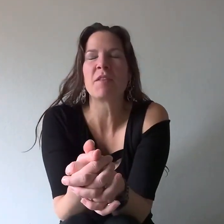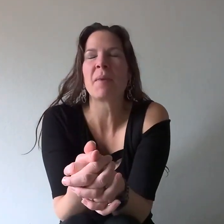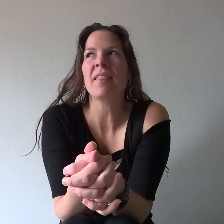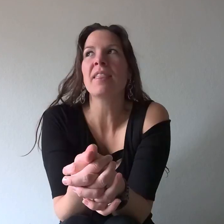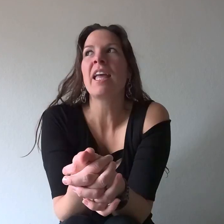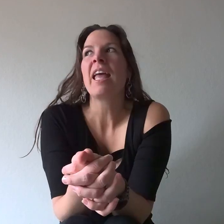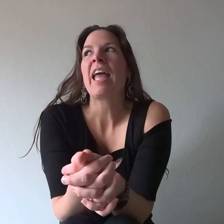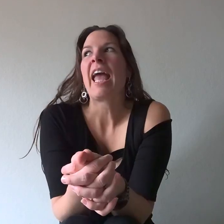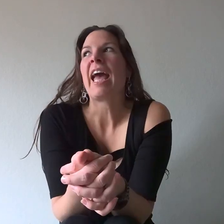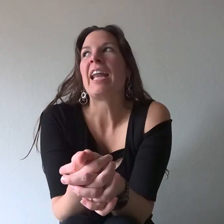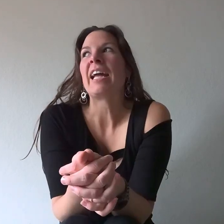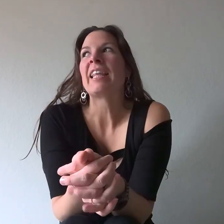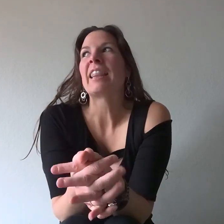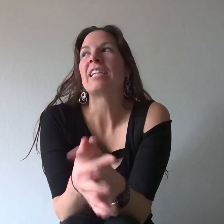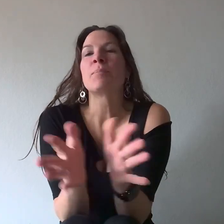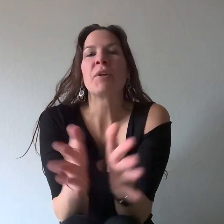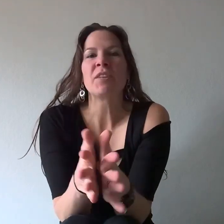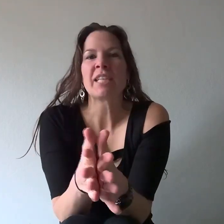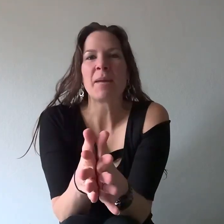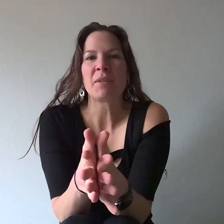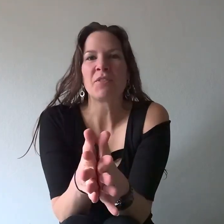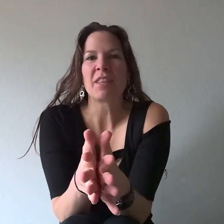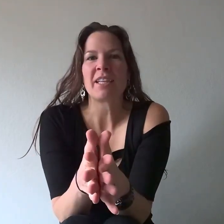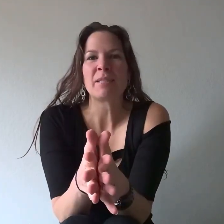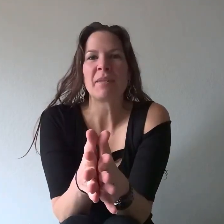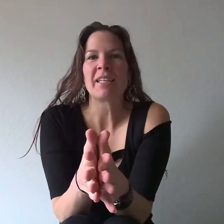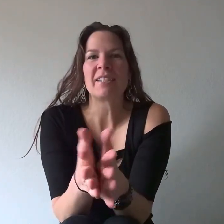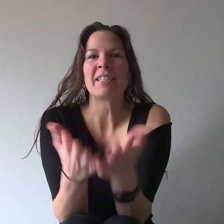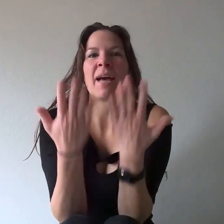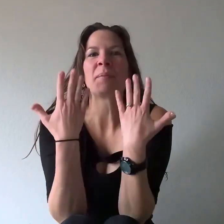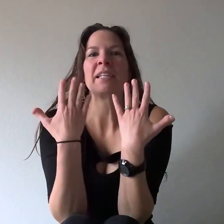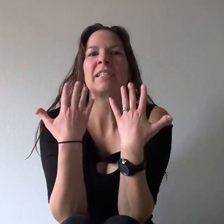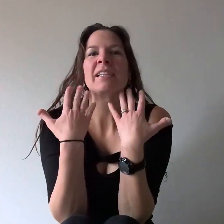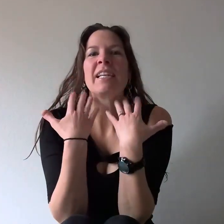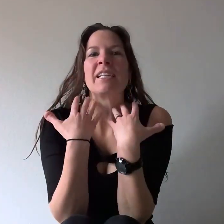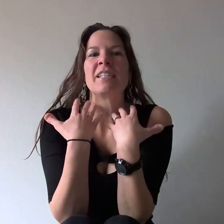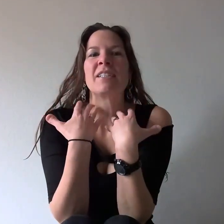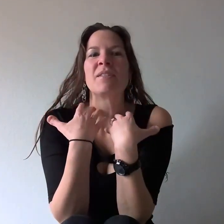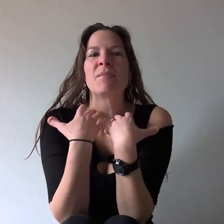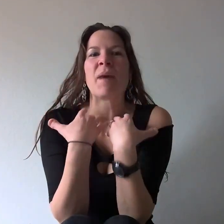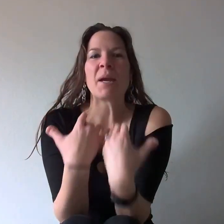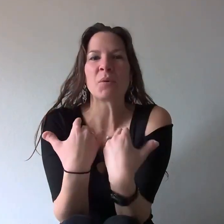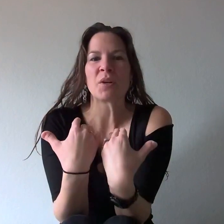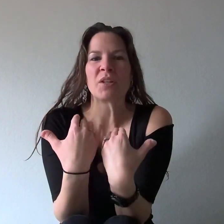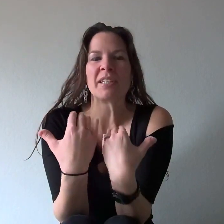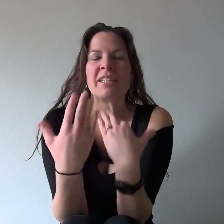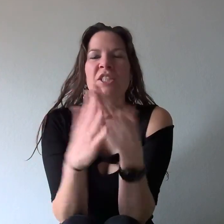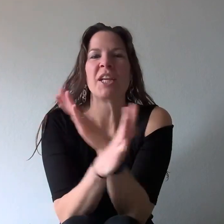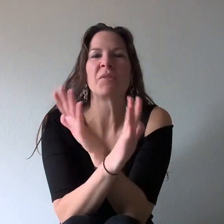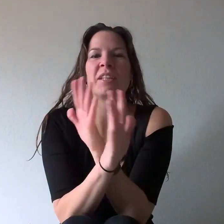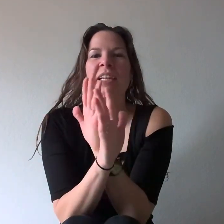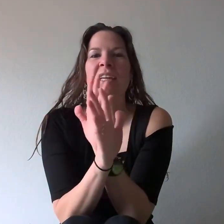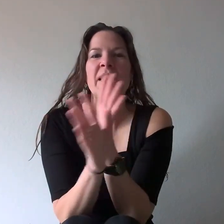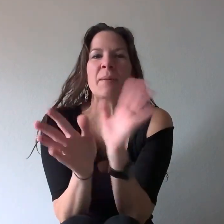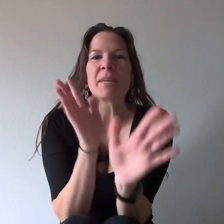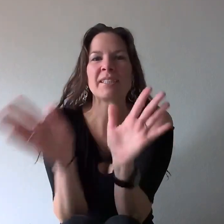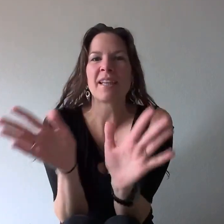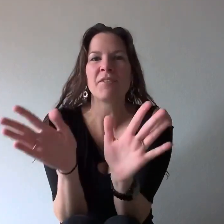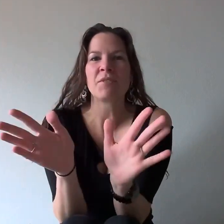the month and I think that's perfect timing for this because that means in my world it's generally peace, love, and